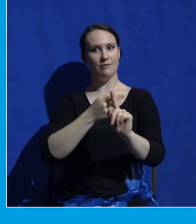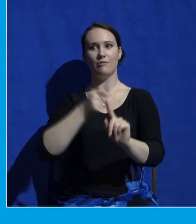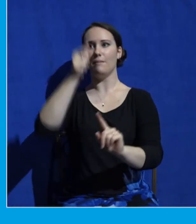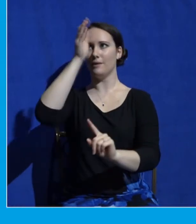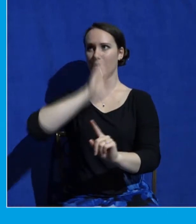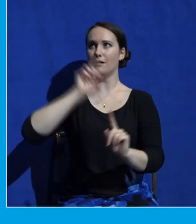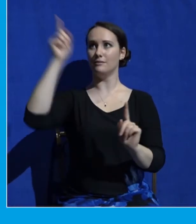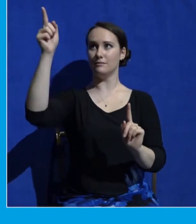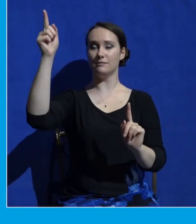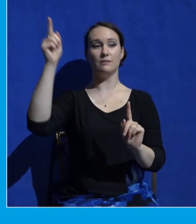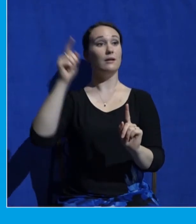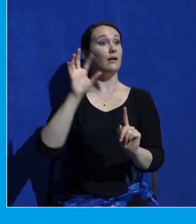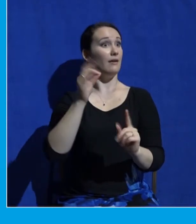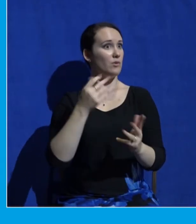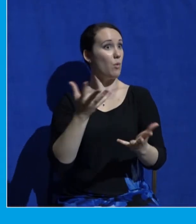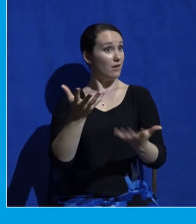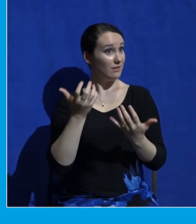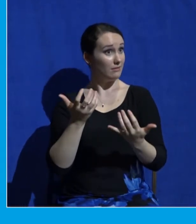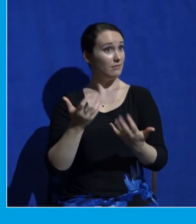And you hear this, teenager,